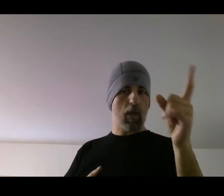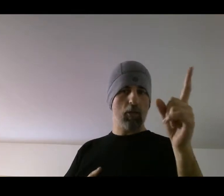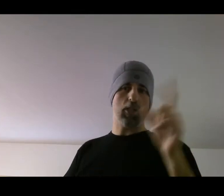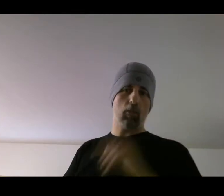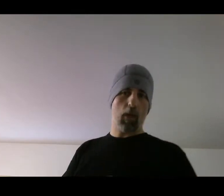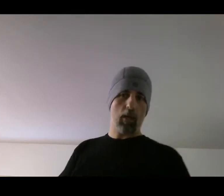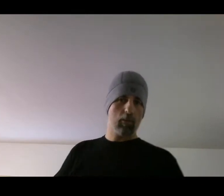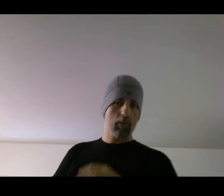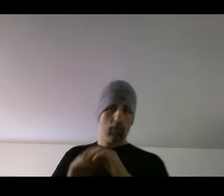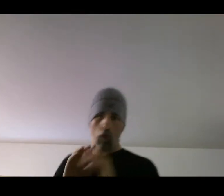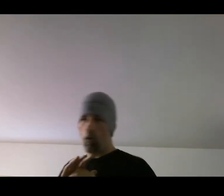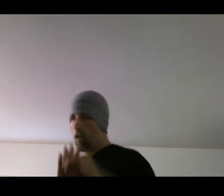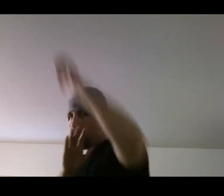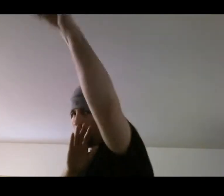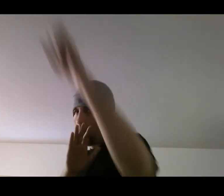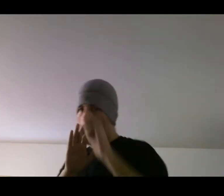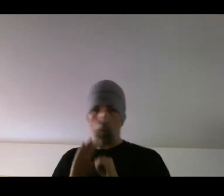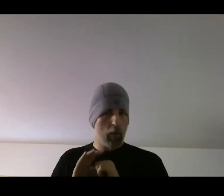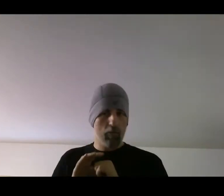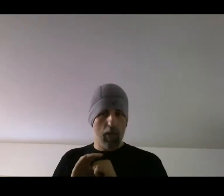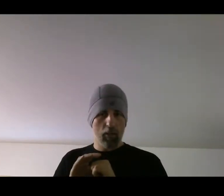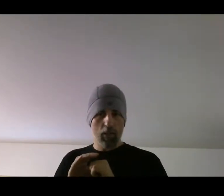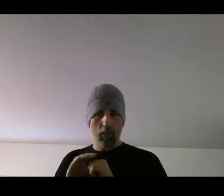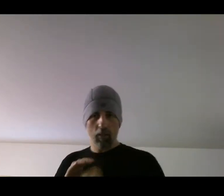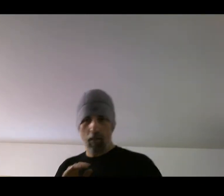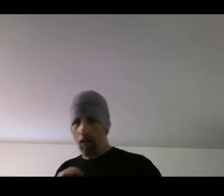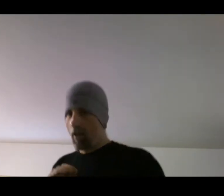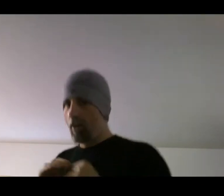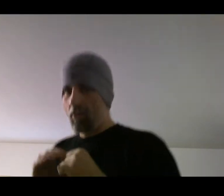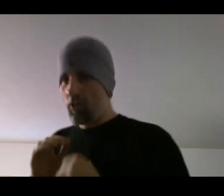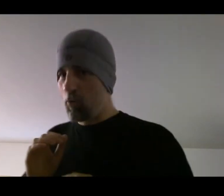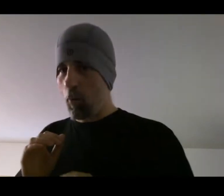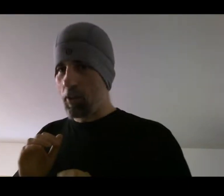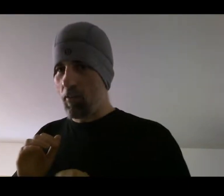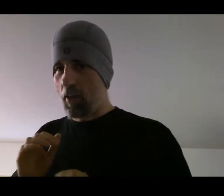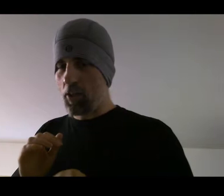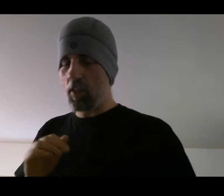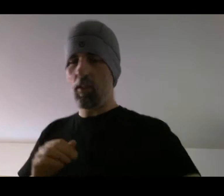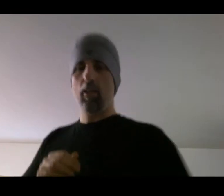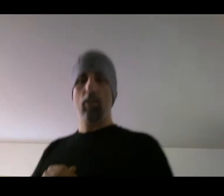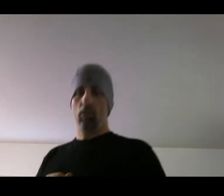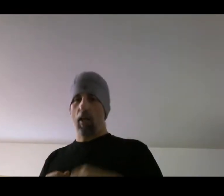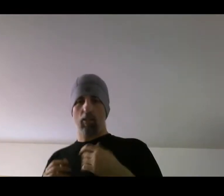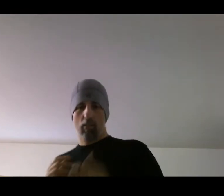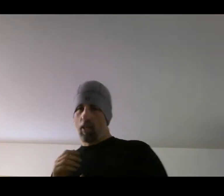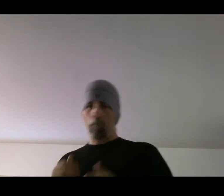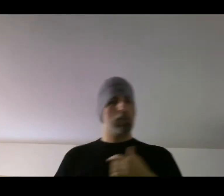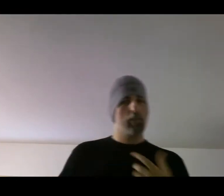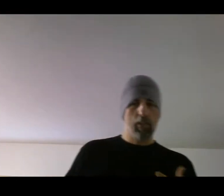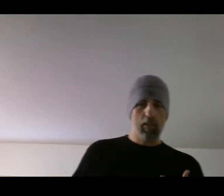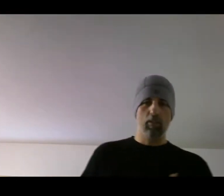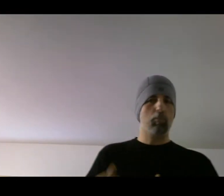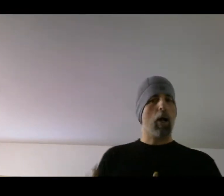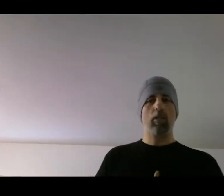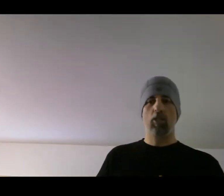energy away. So one point of energy, two points of energy. So that's steps, leans, punches,